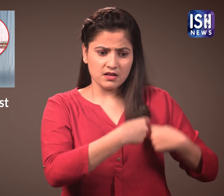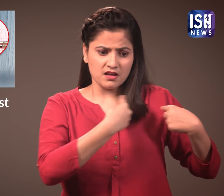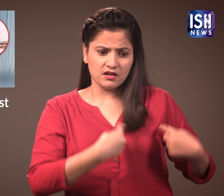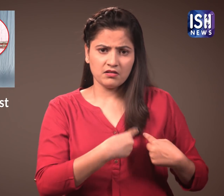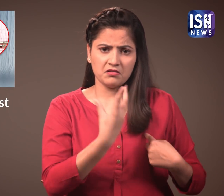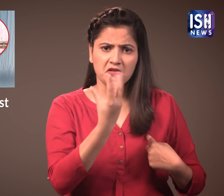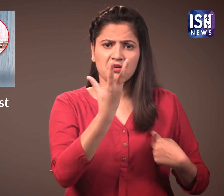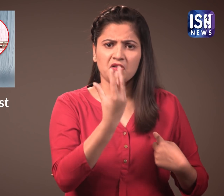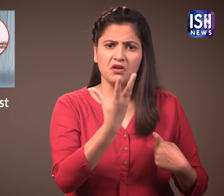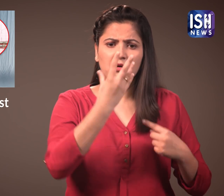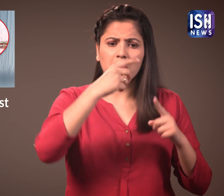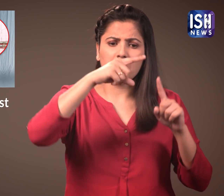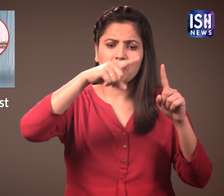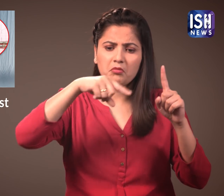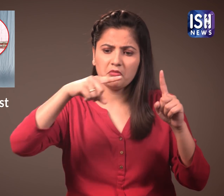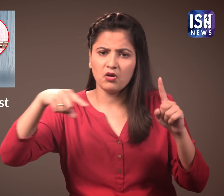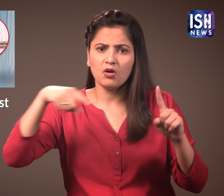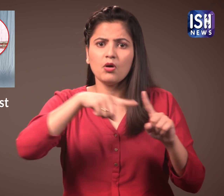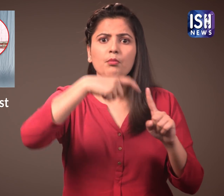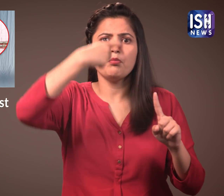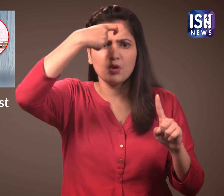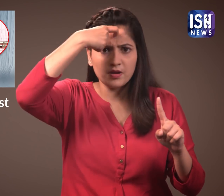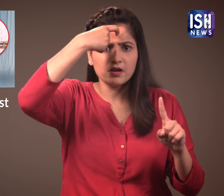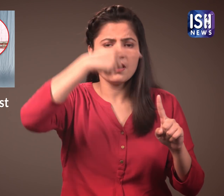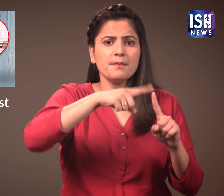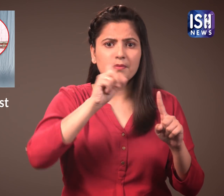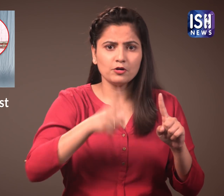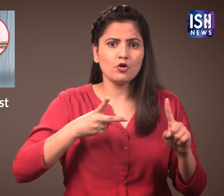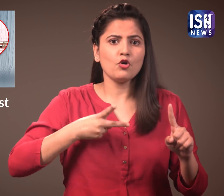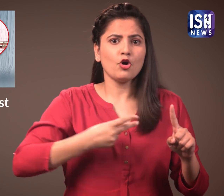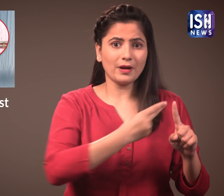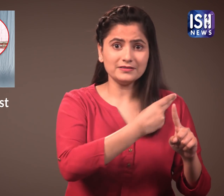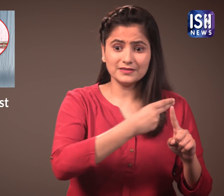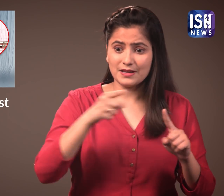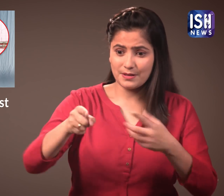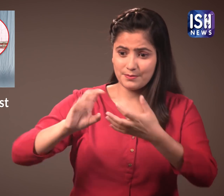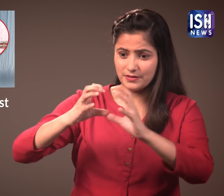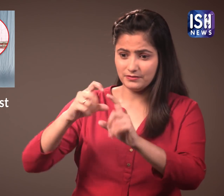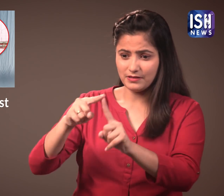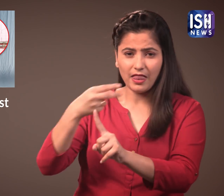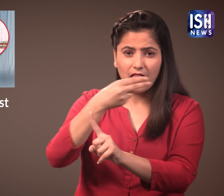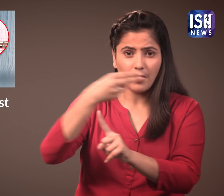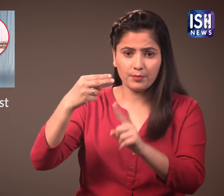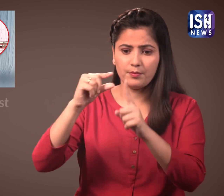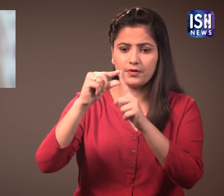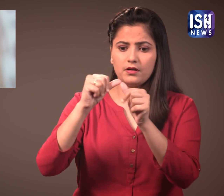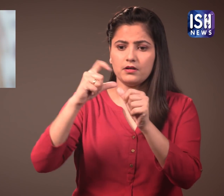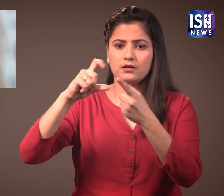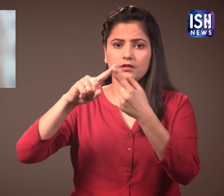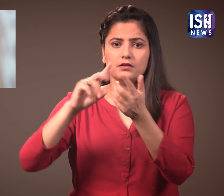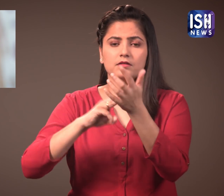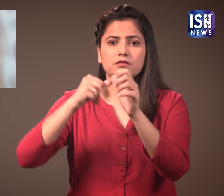has undergone a pacemaker implant surgery to correct her abnormal heart rhythms.